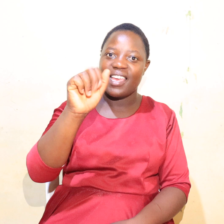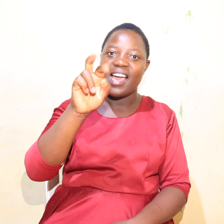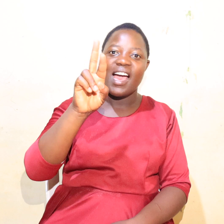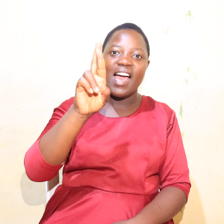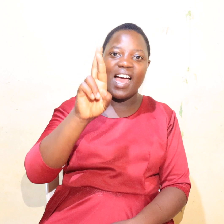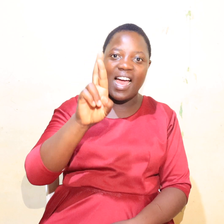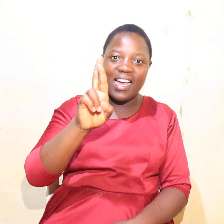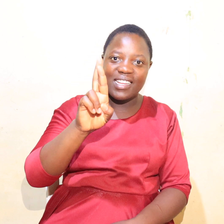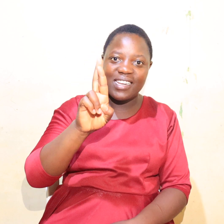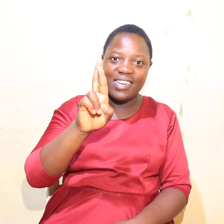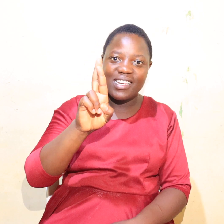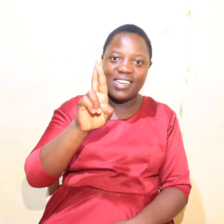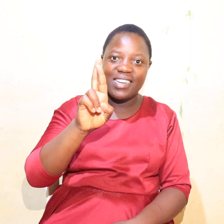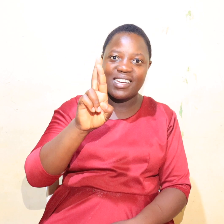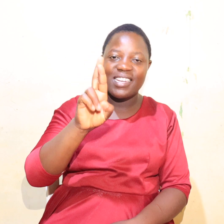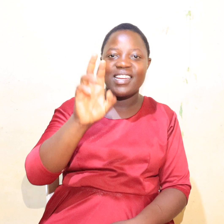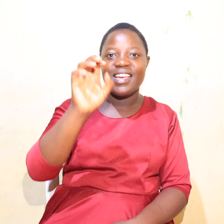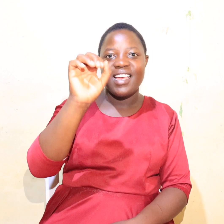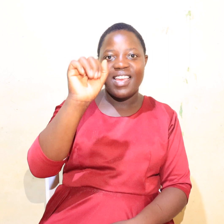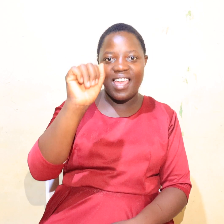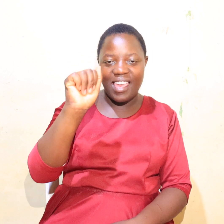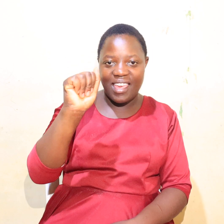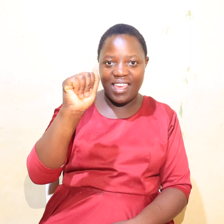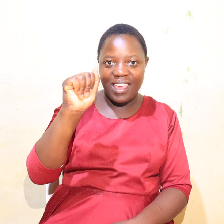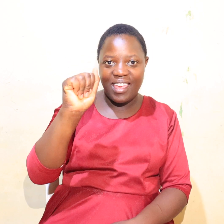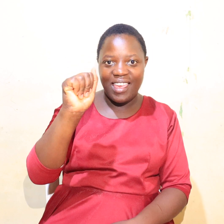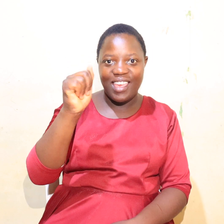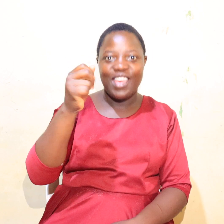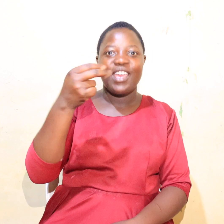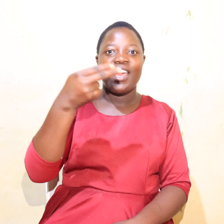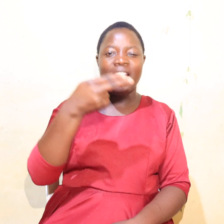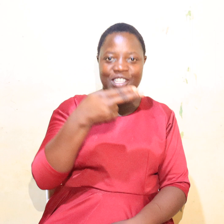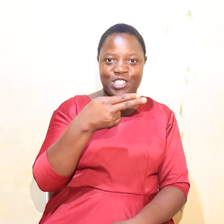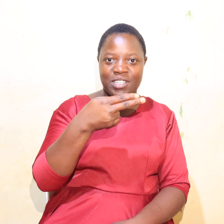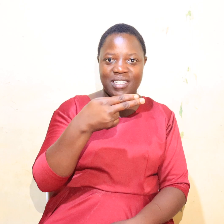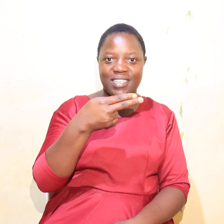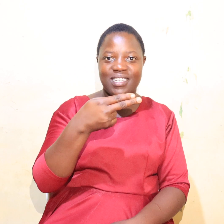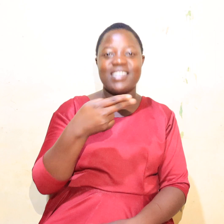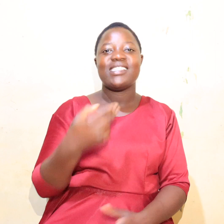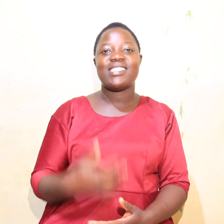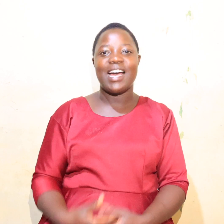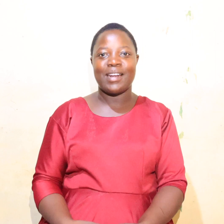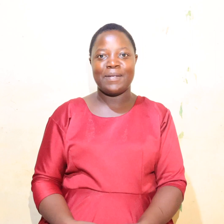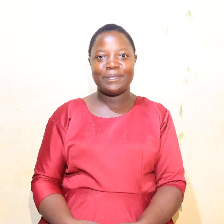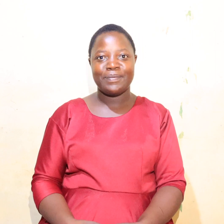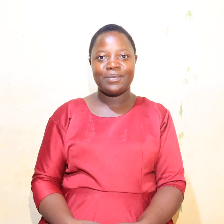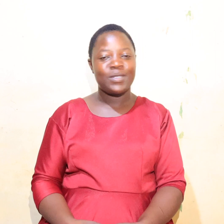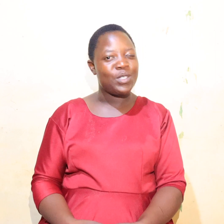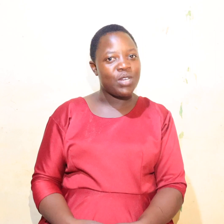R, A, H. Sarah. Your